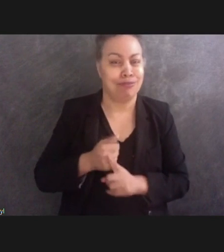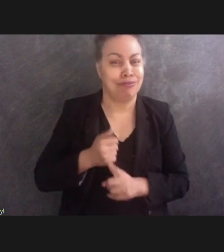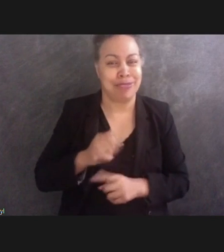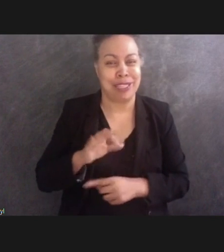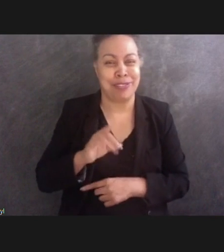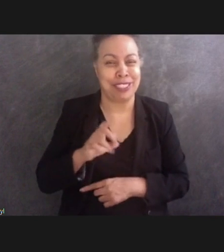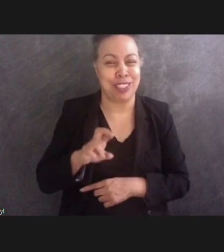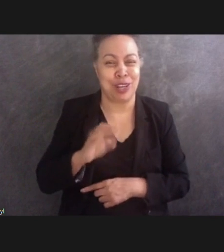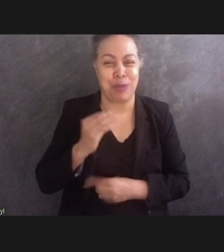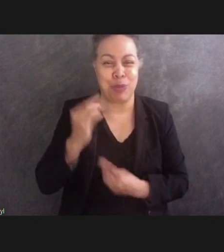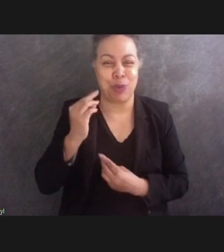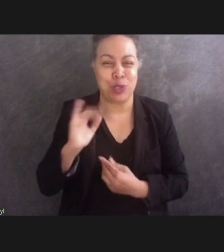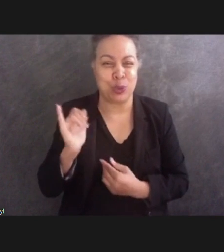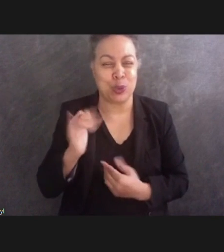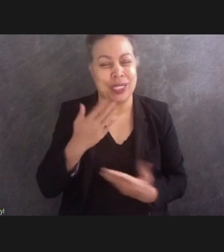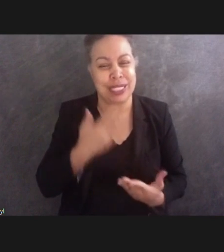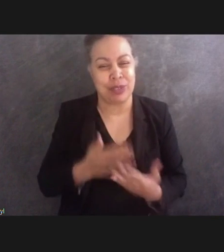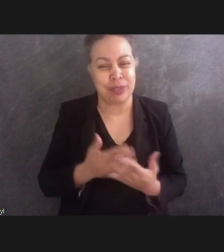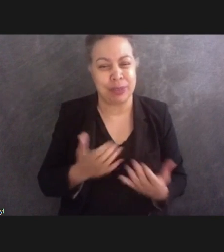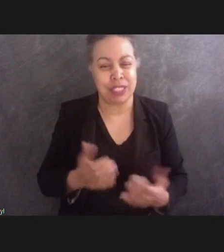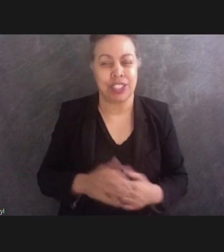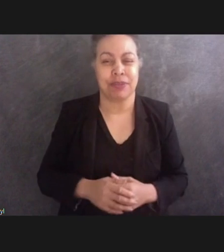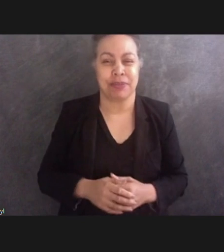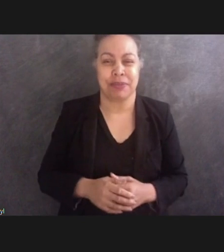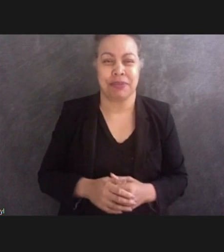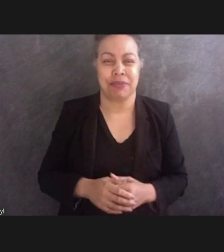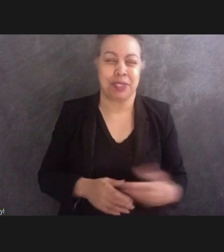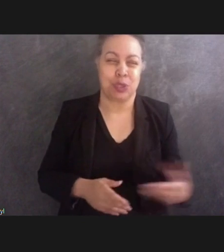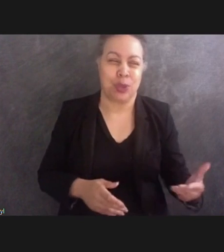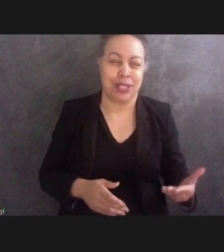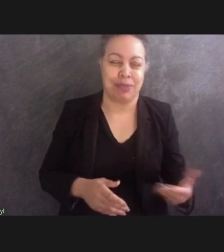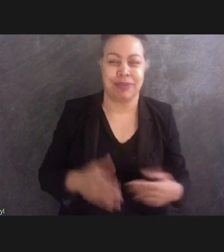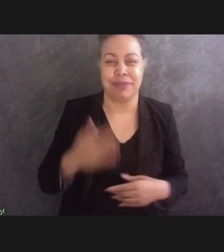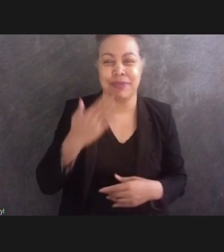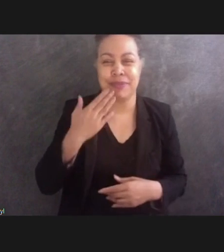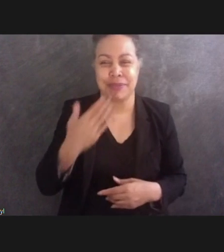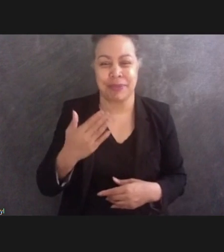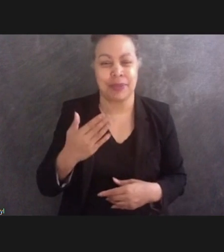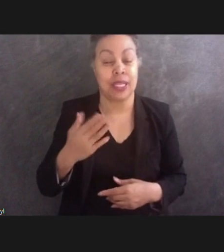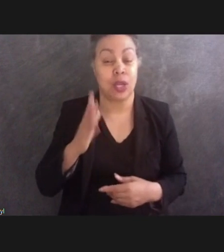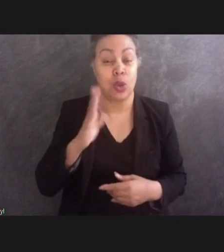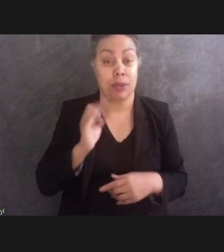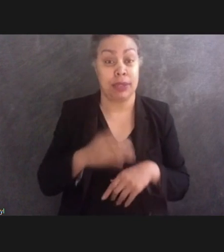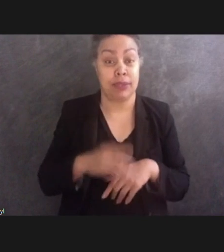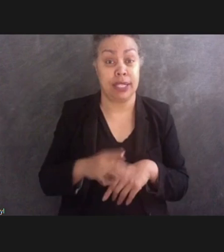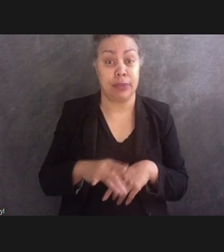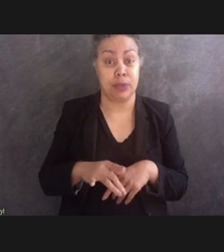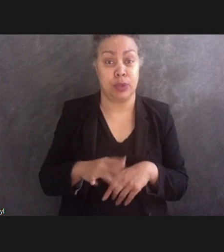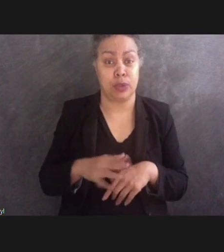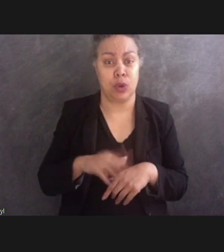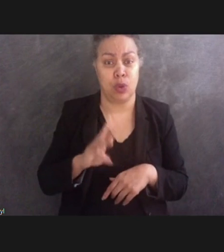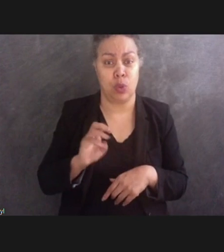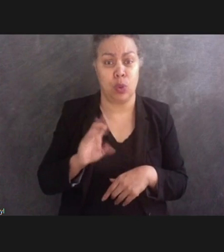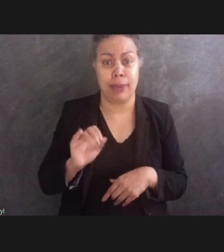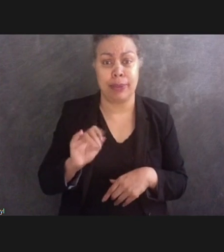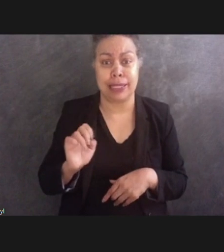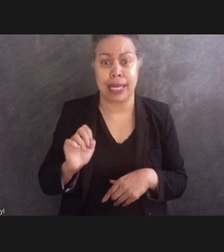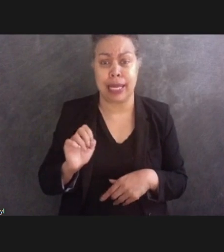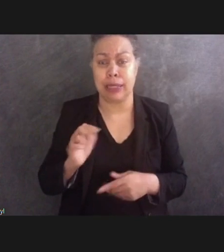thank you very much. Thanks. This will be available on our website probably within a day